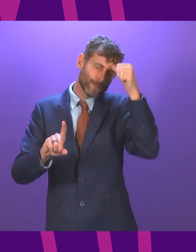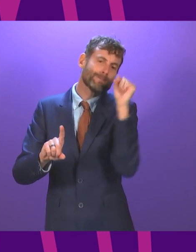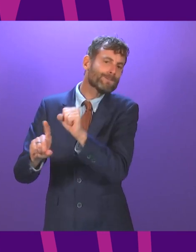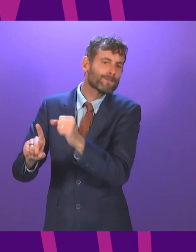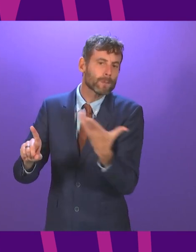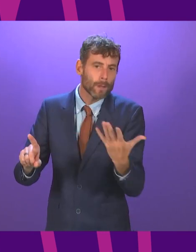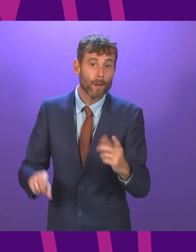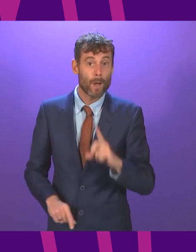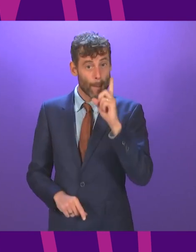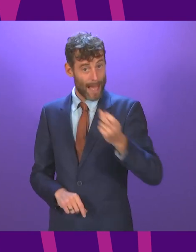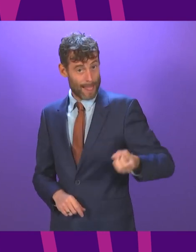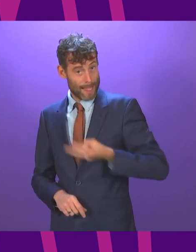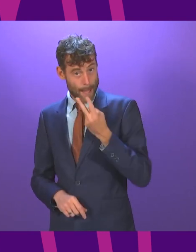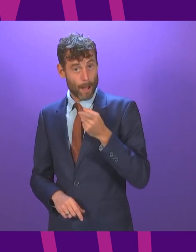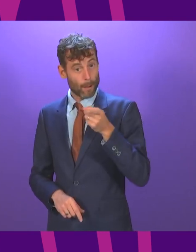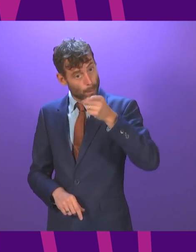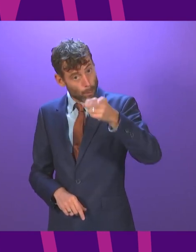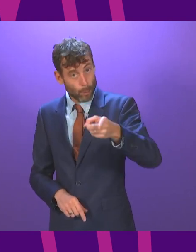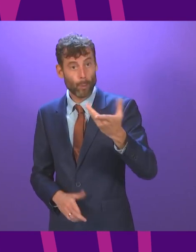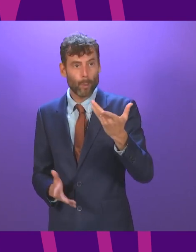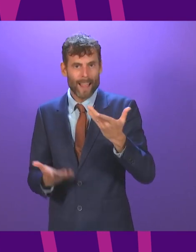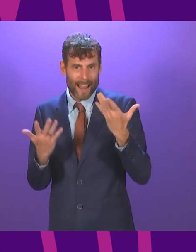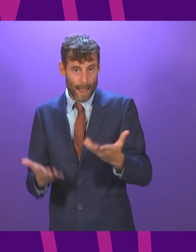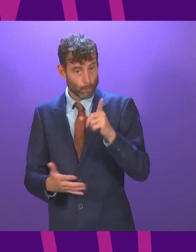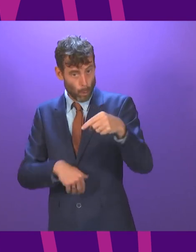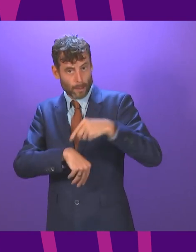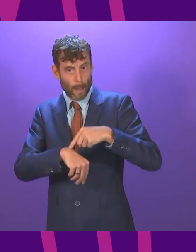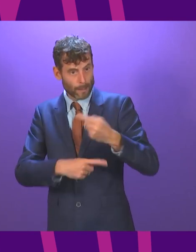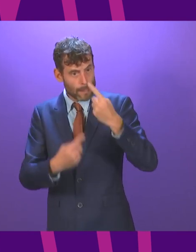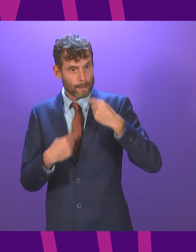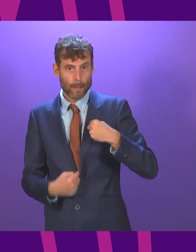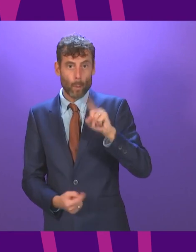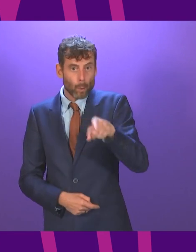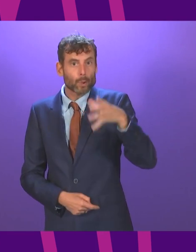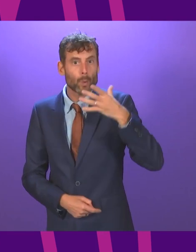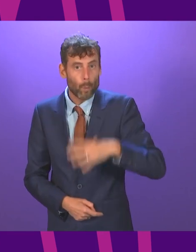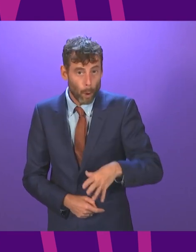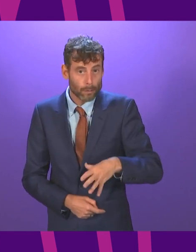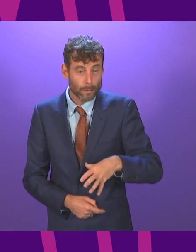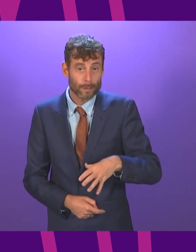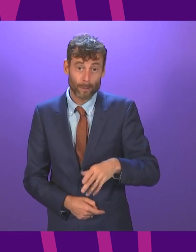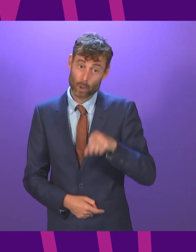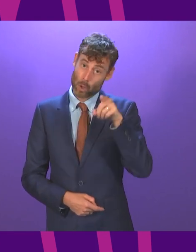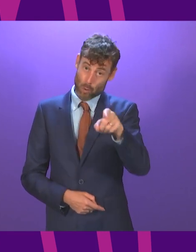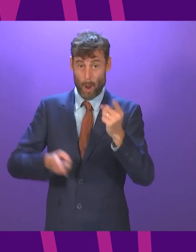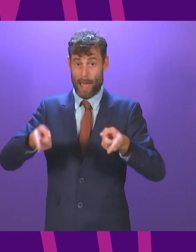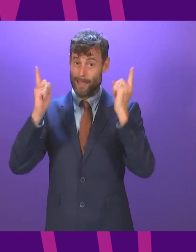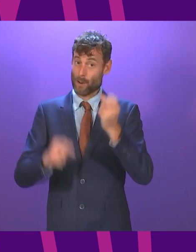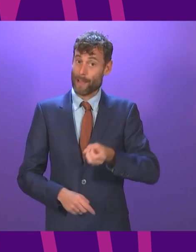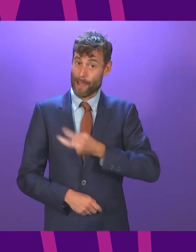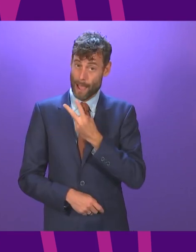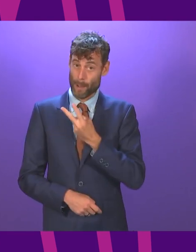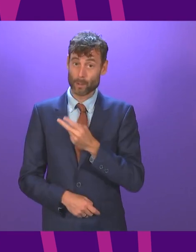choice Labour will make. And I suspect it will define much of Anas Sarwar's leadership of his party. Because the choice is